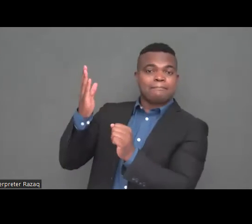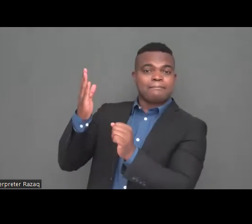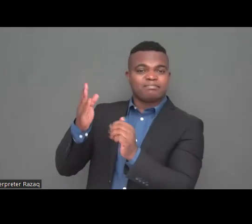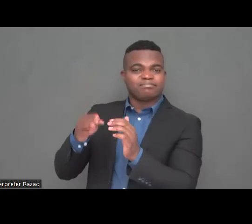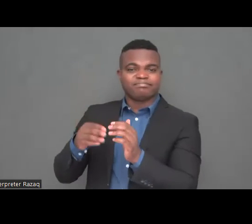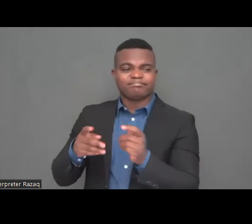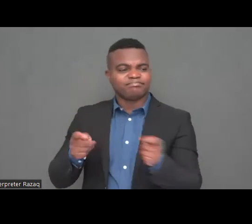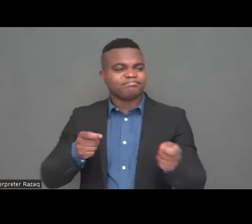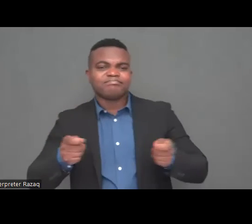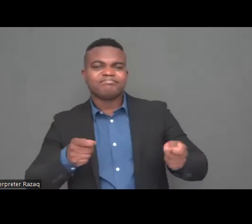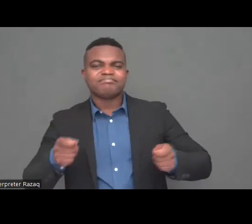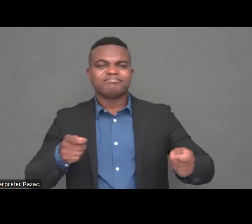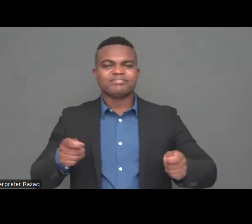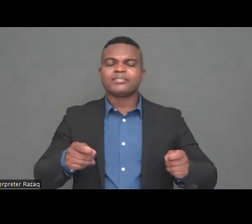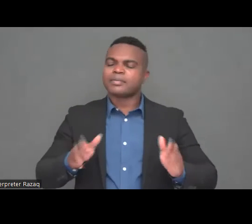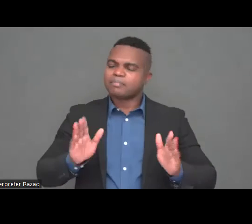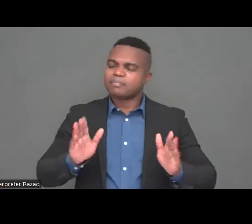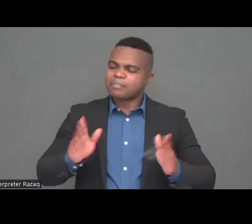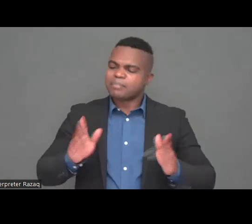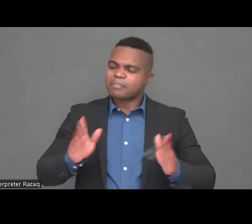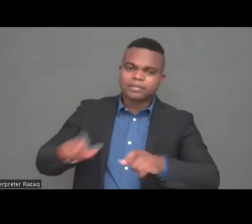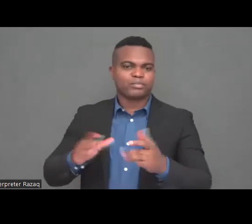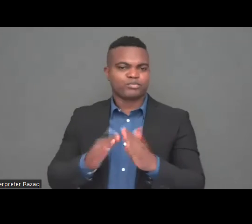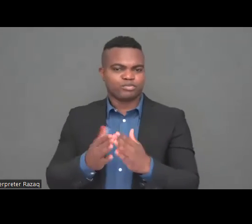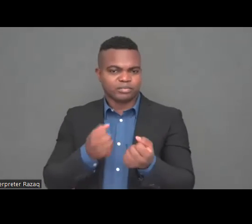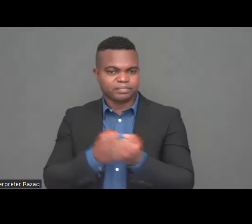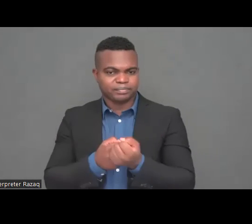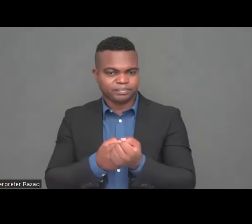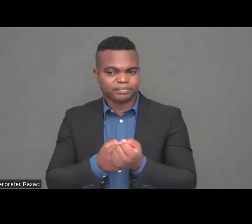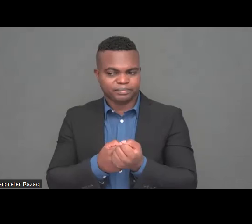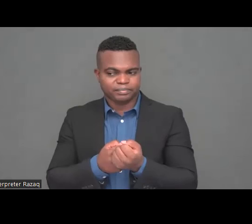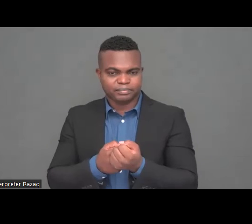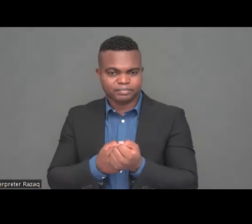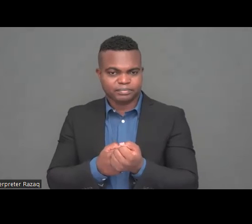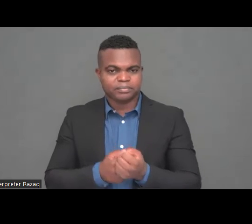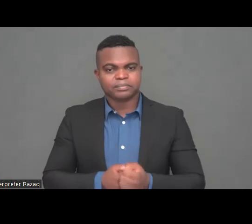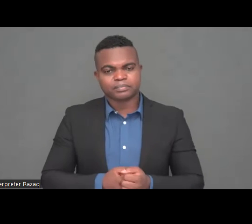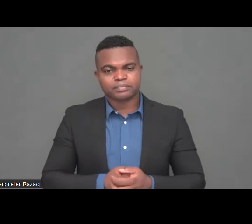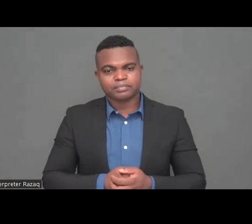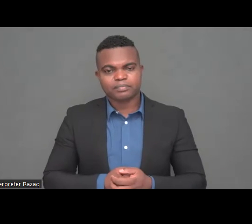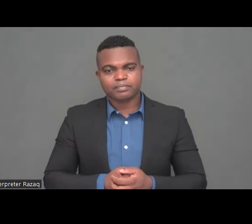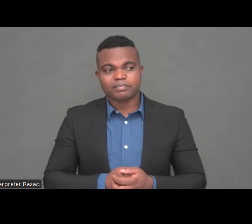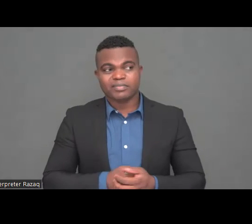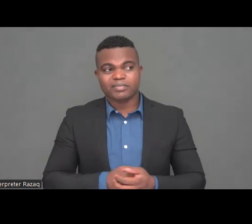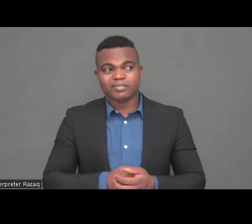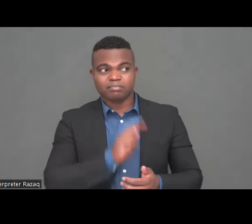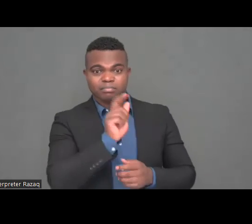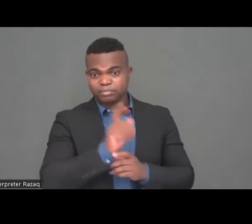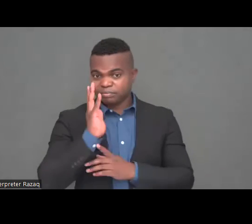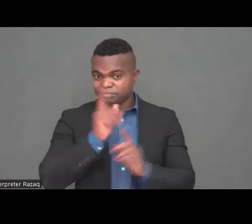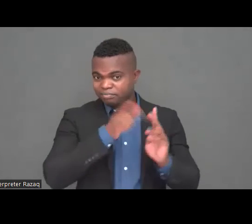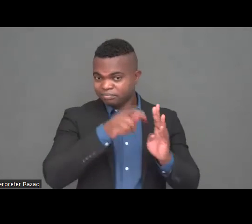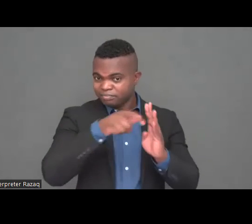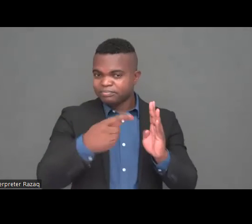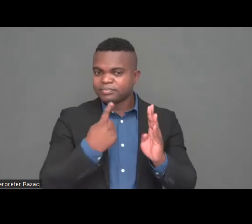most of you mentioned the support of volunteers and the support of individual caregivers which is crucial but